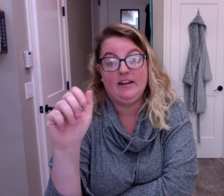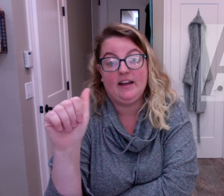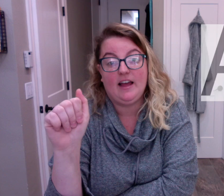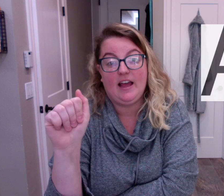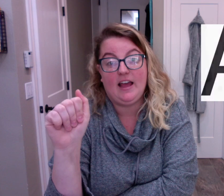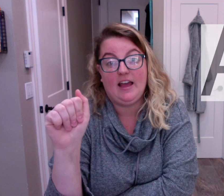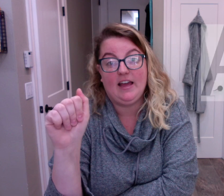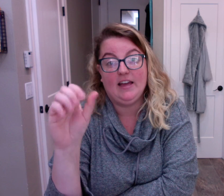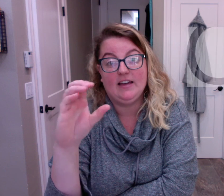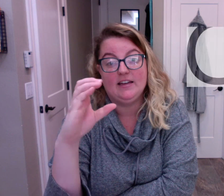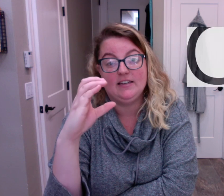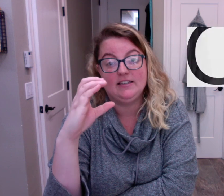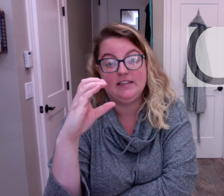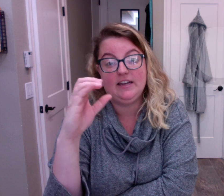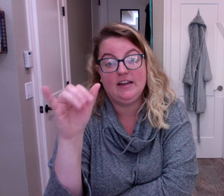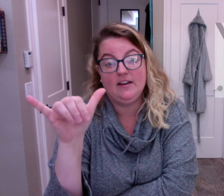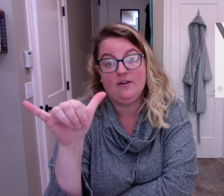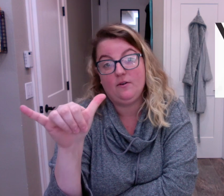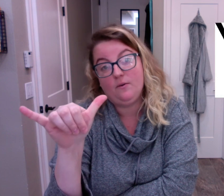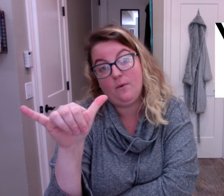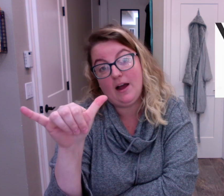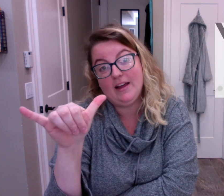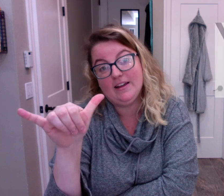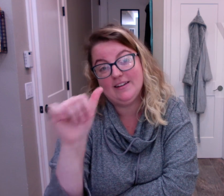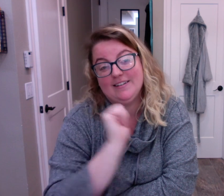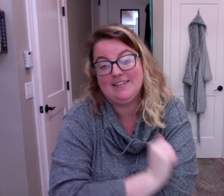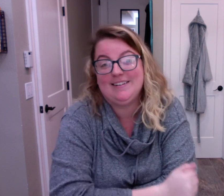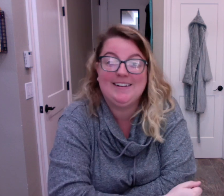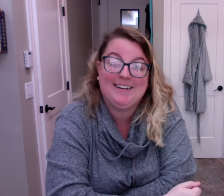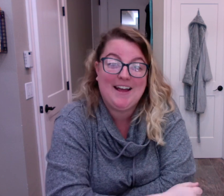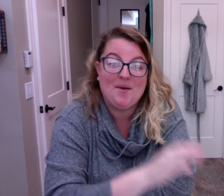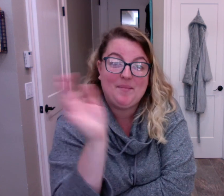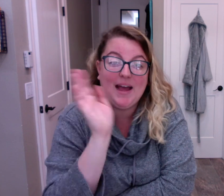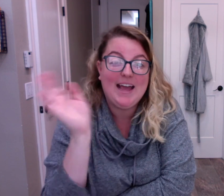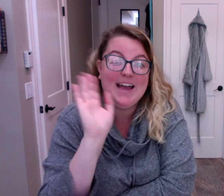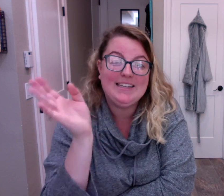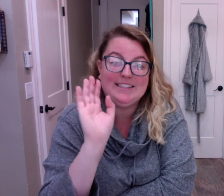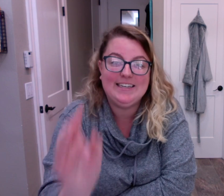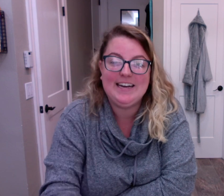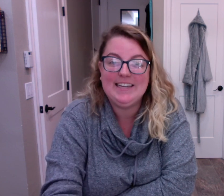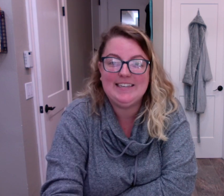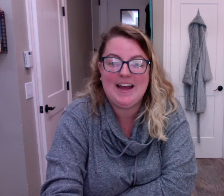A, C, Y. Bye guys. See you next time.